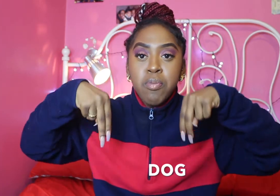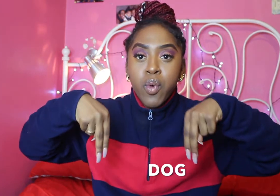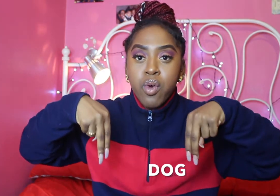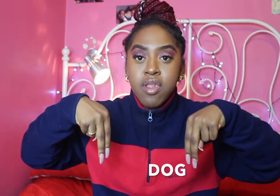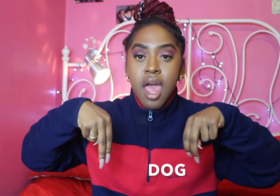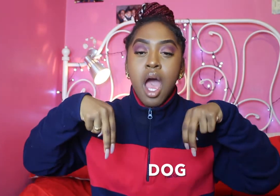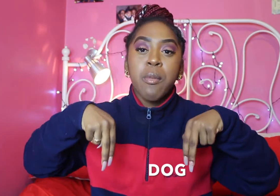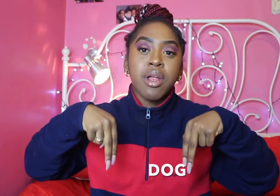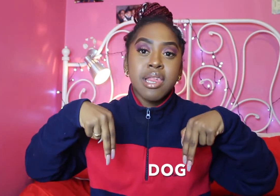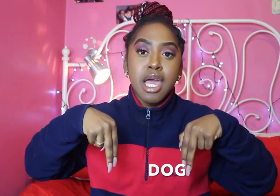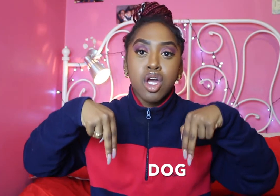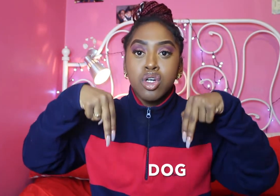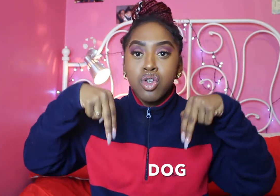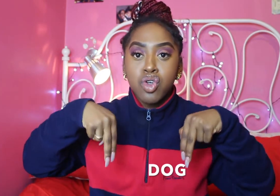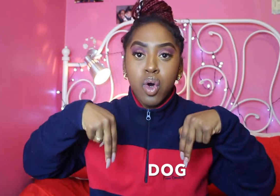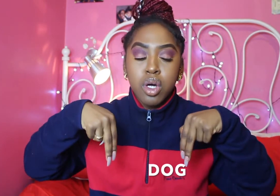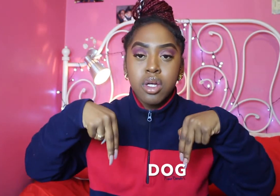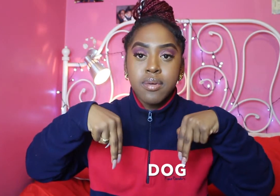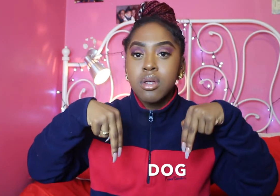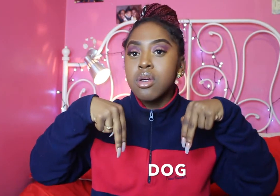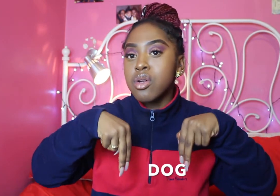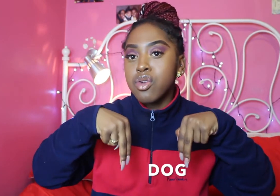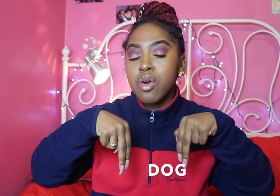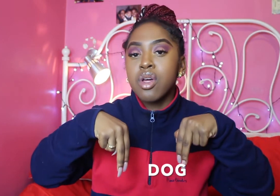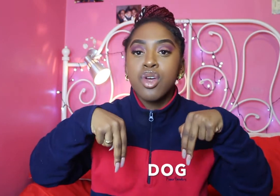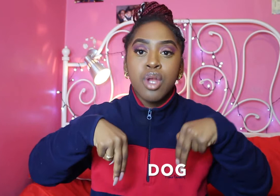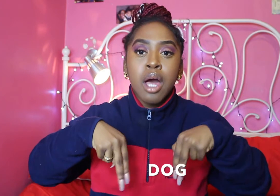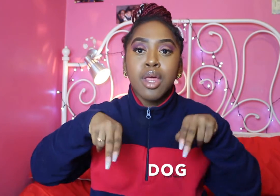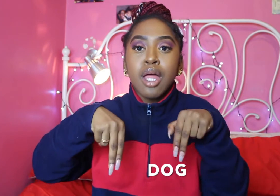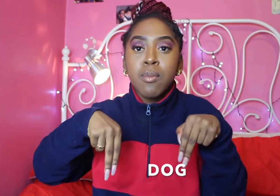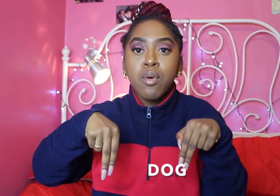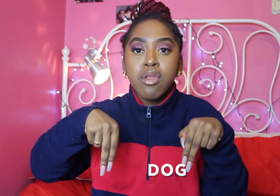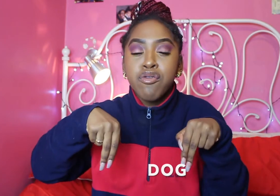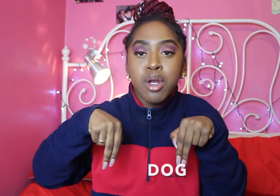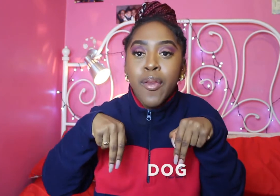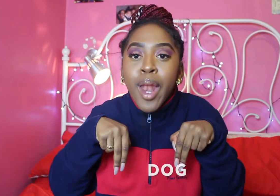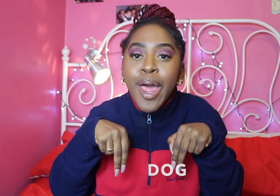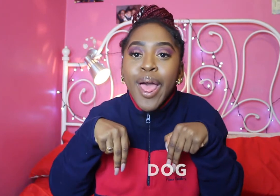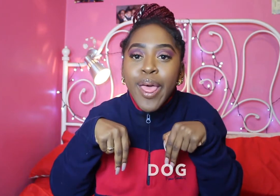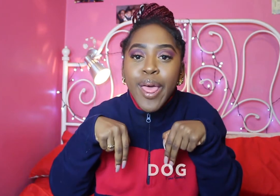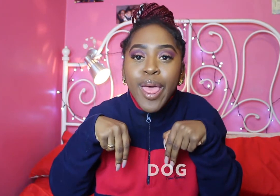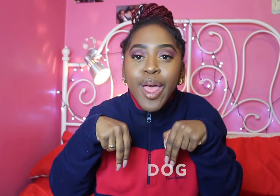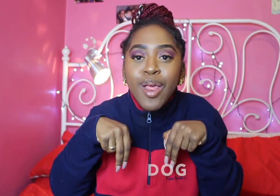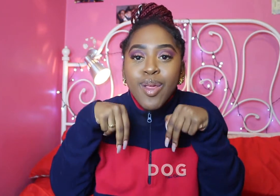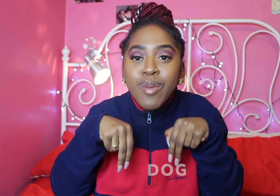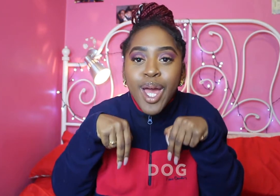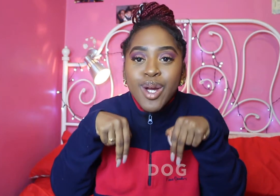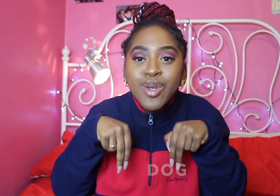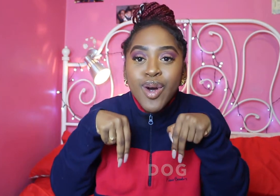paws and we're gonna say dog dog you know how they got the paws in front and then I like dog